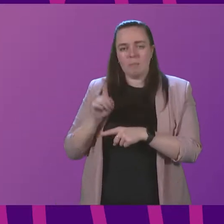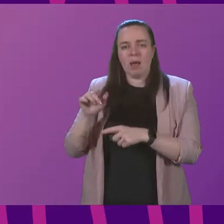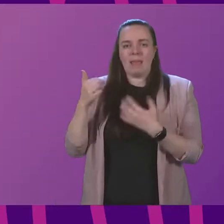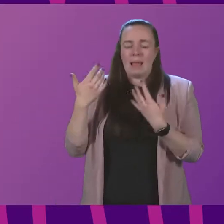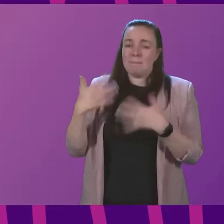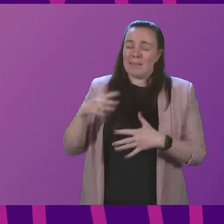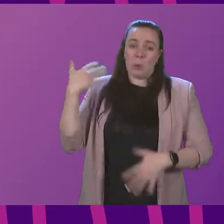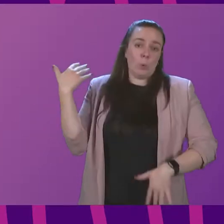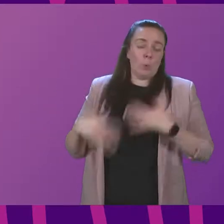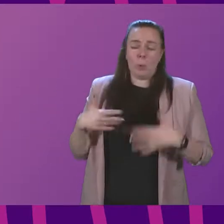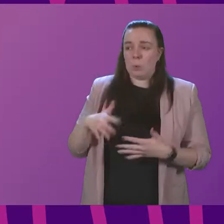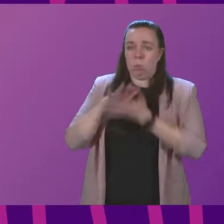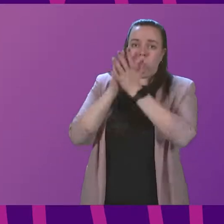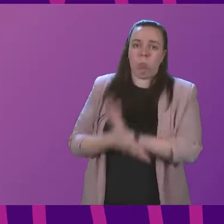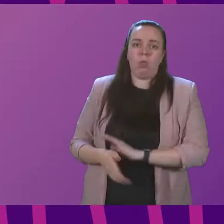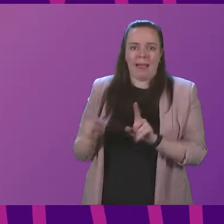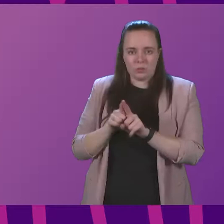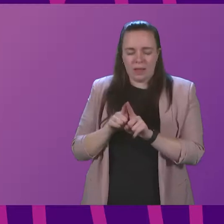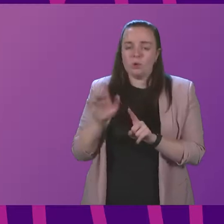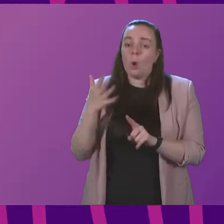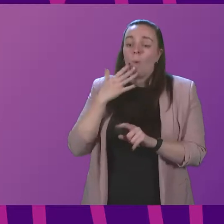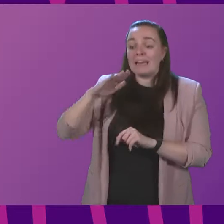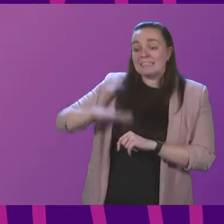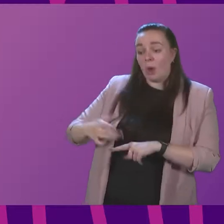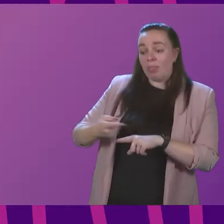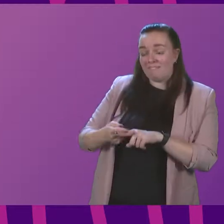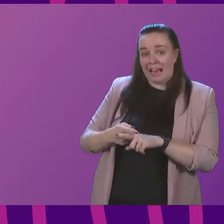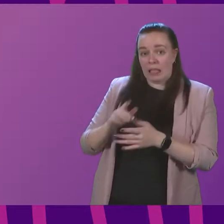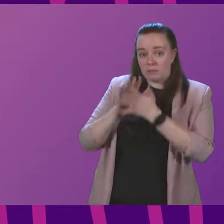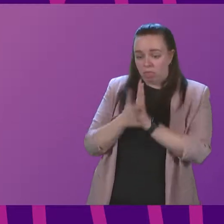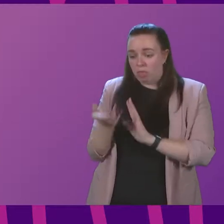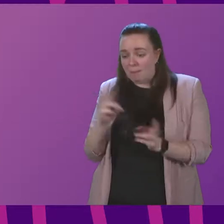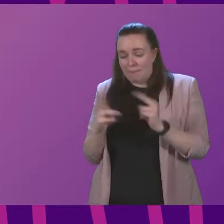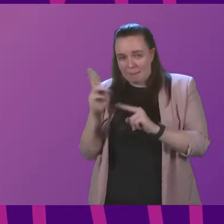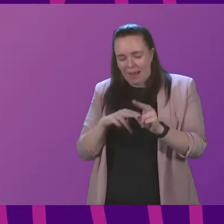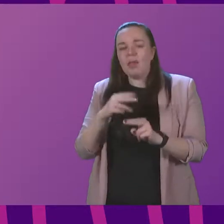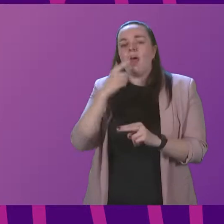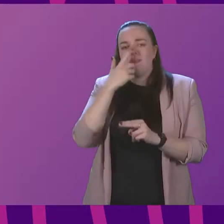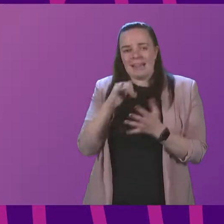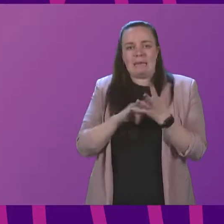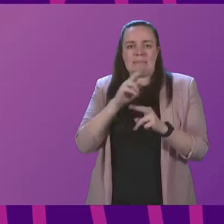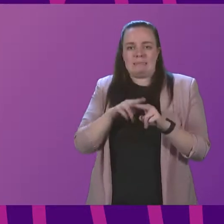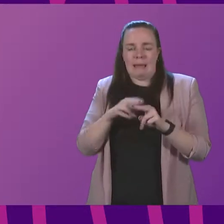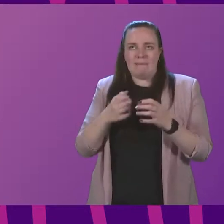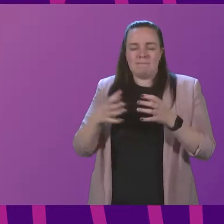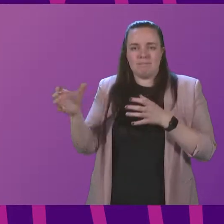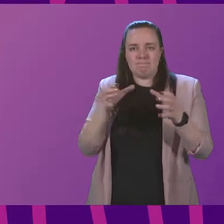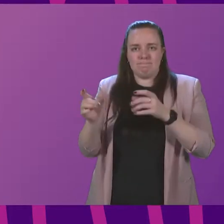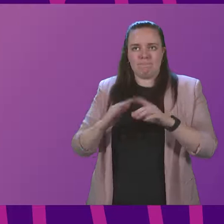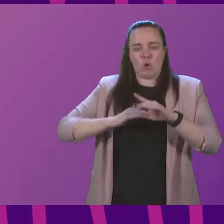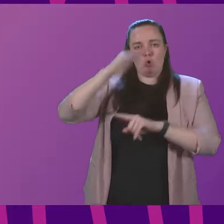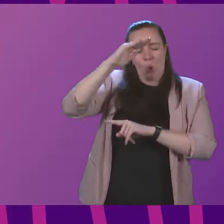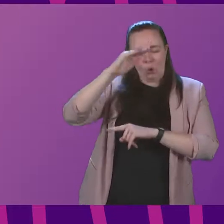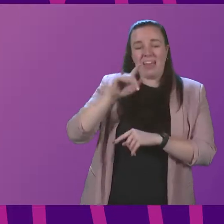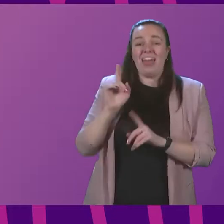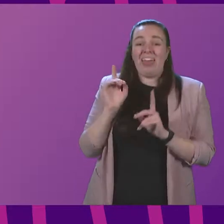hammering as well so once they recovered the damage in the south of England they were able to relocate staff to come further north. That's the type of mutual